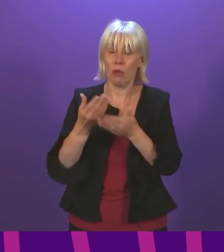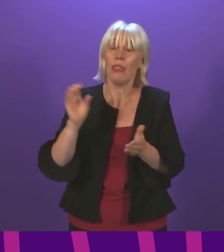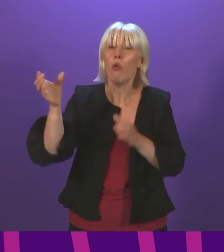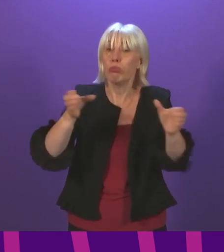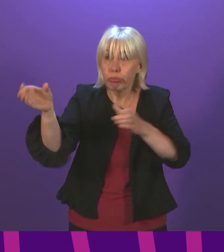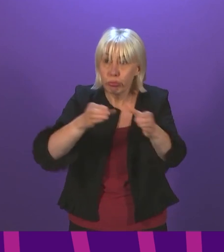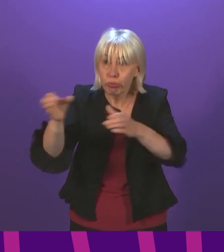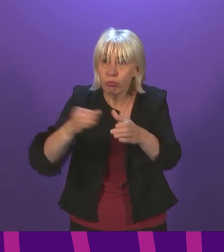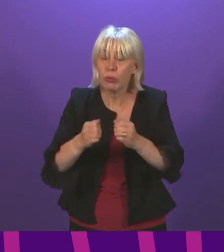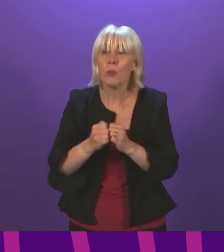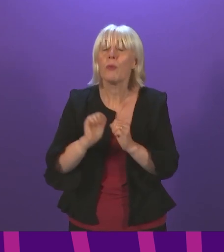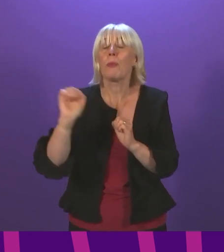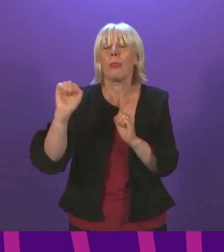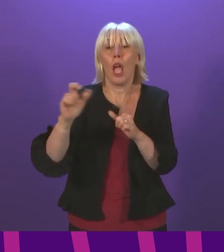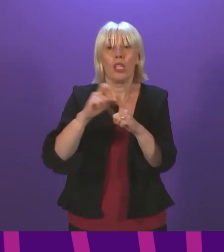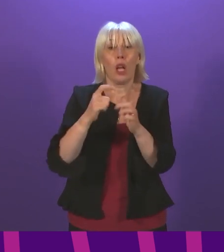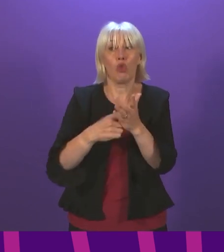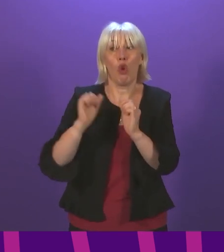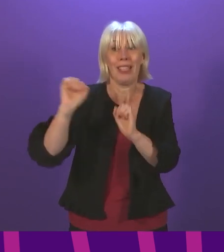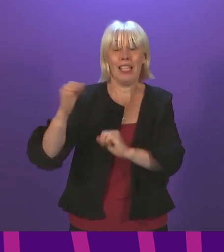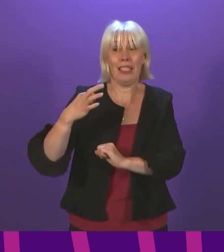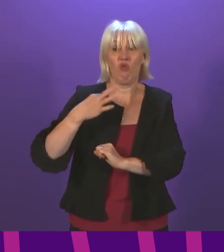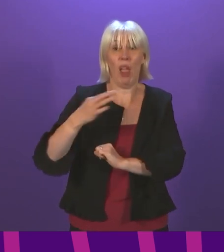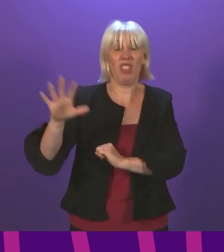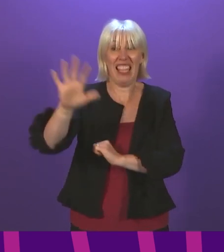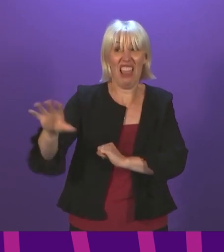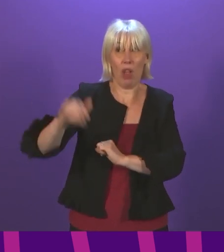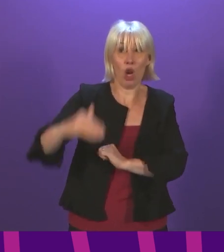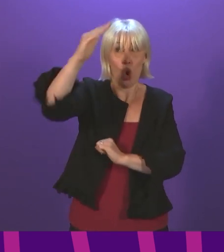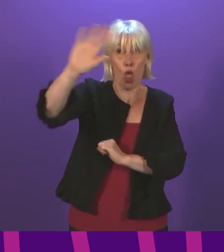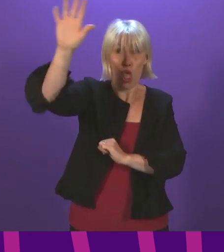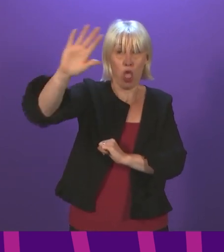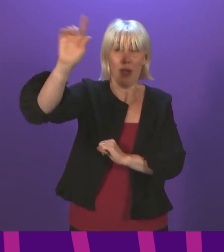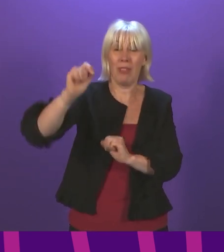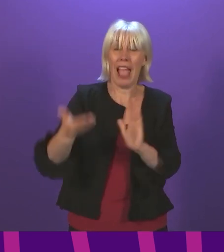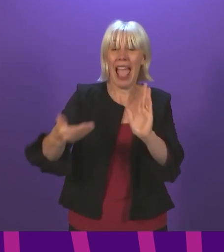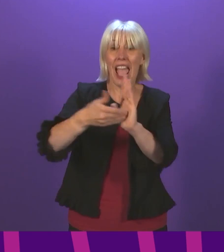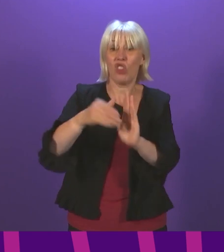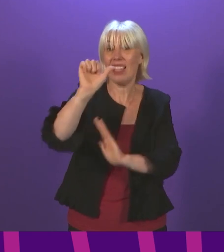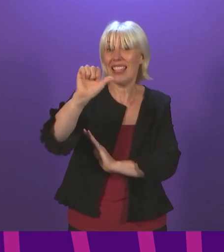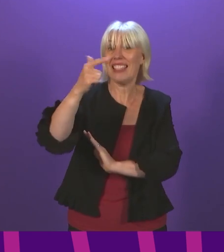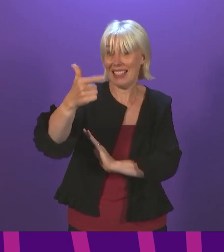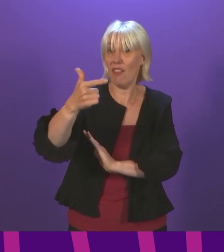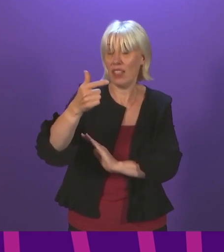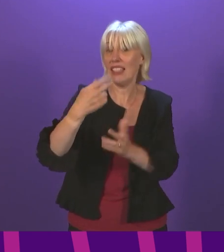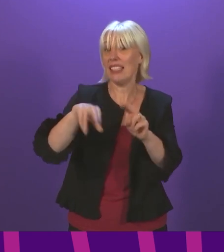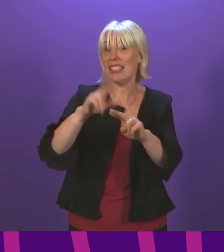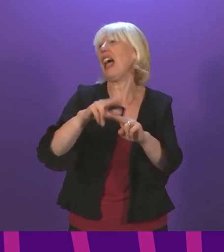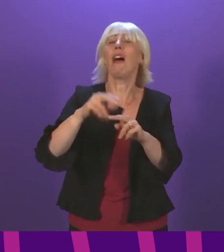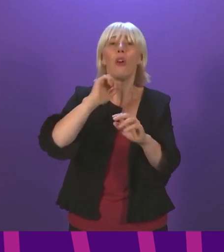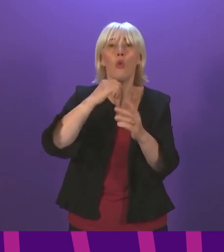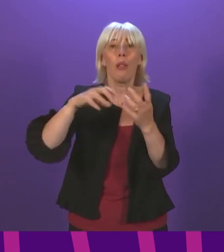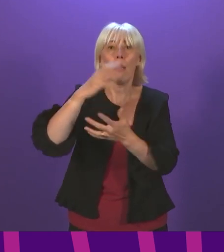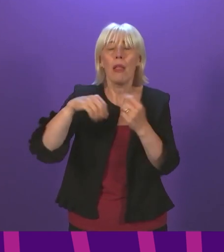In the part of Scotland that Douglas Ross represents, the north of the country, an extra 67 frontline staff, which will be a mixture